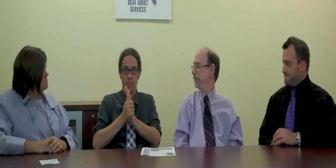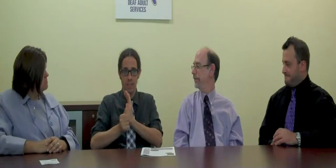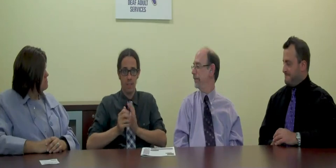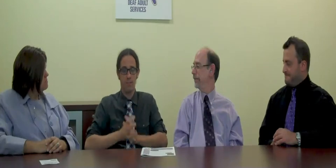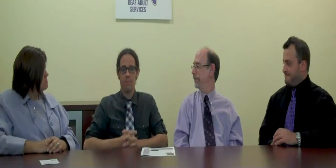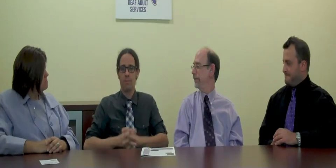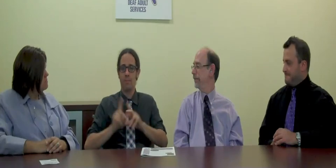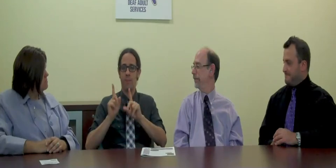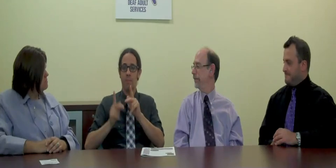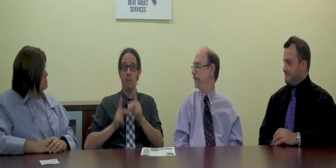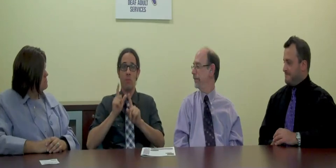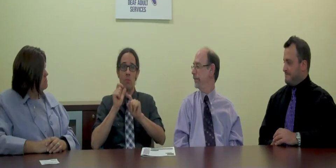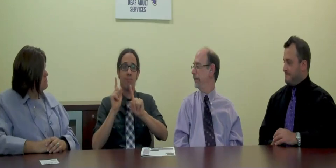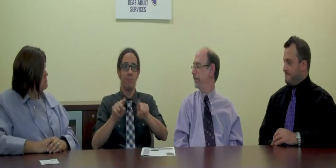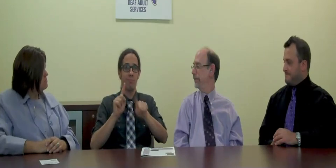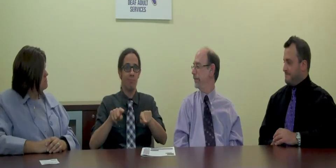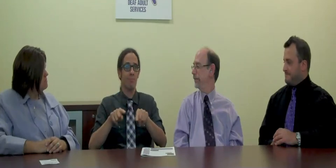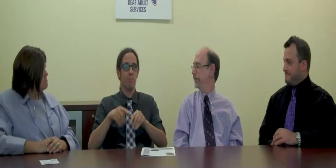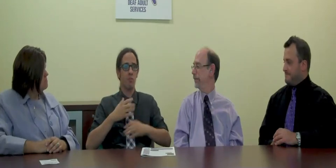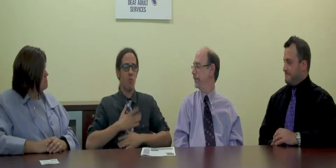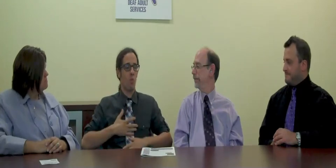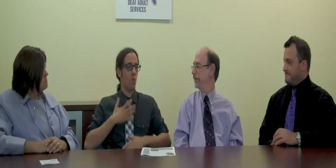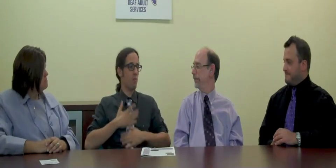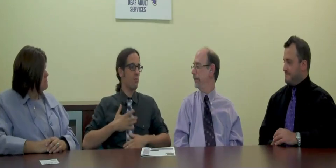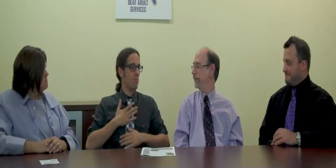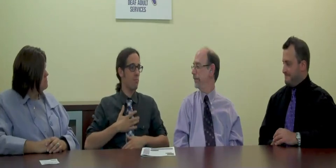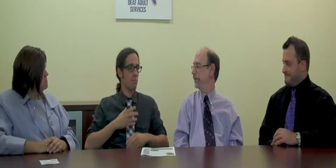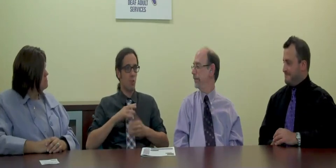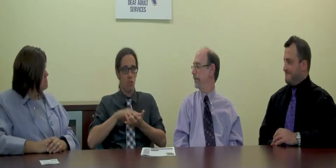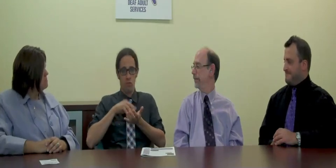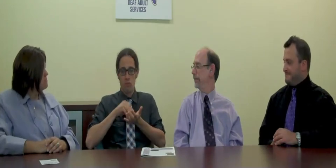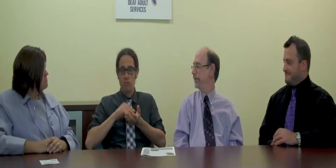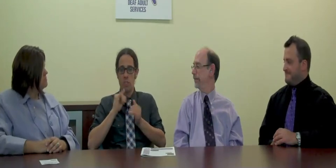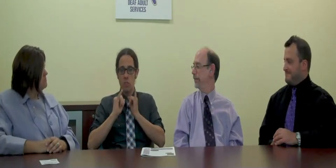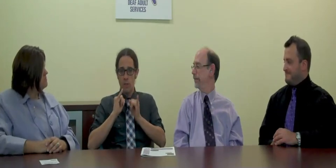Attendees enjoyed sharing their interviews and work experiences with each other.